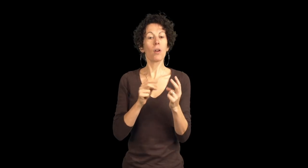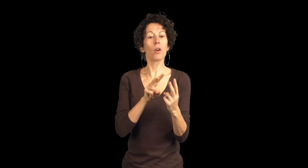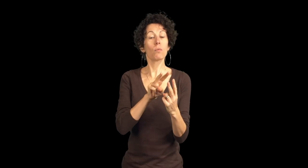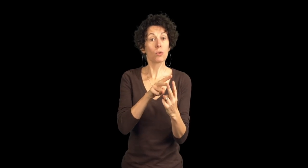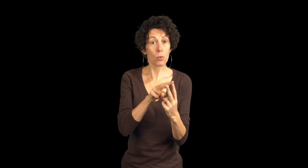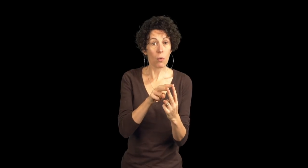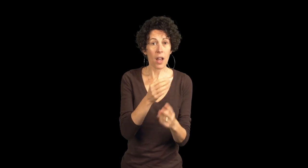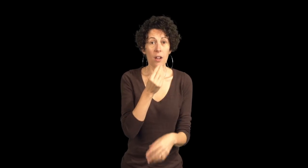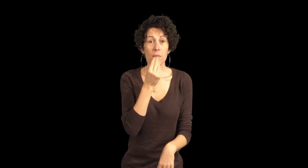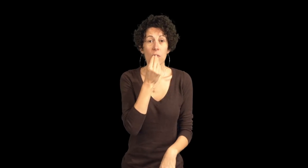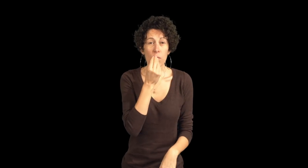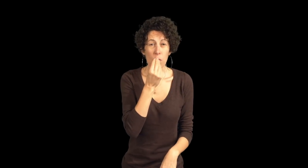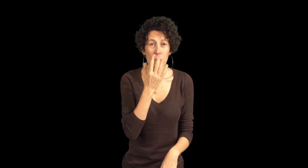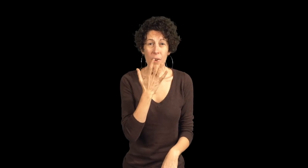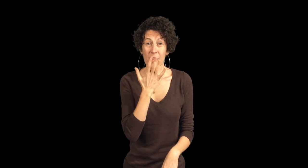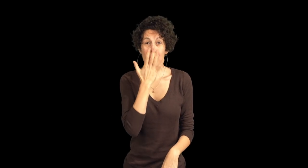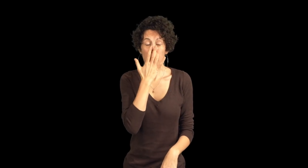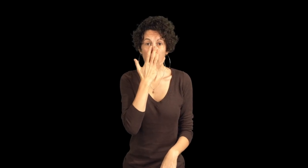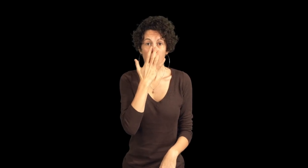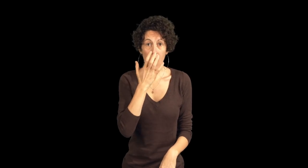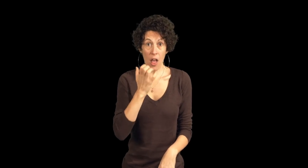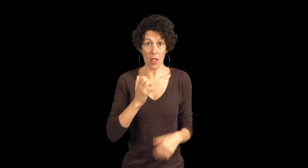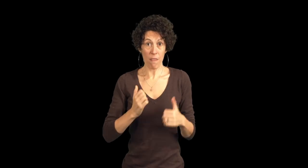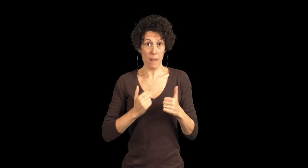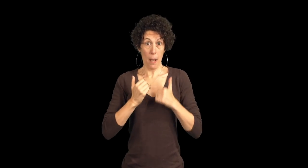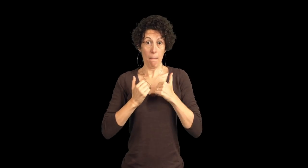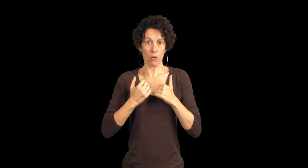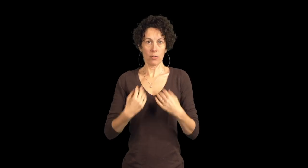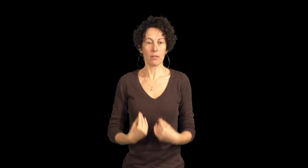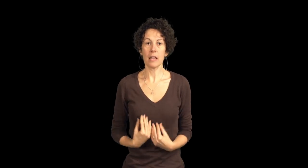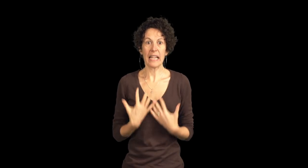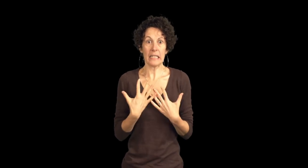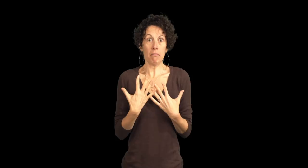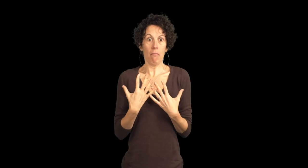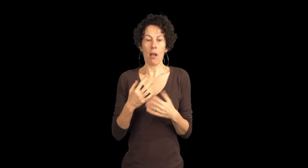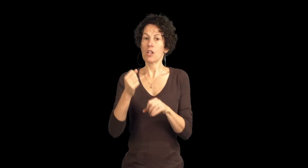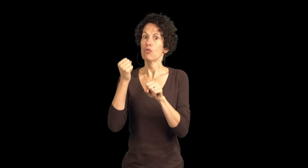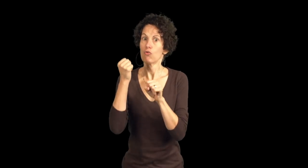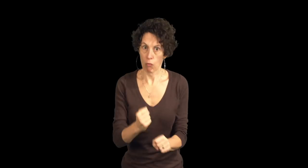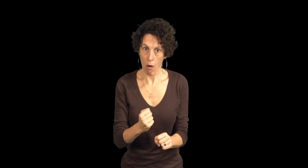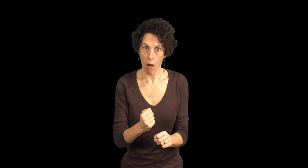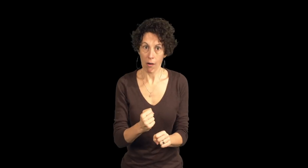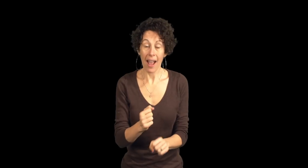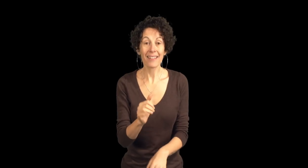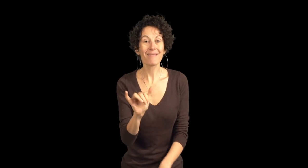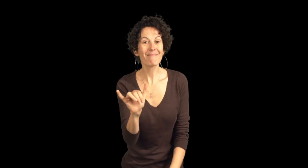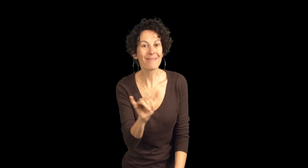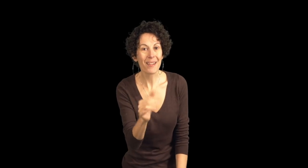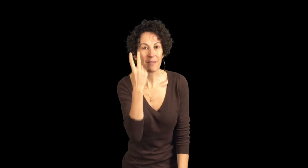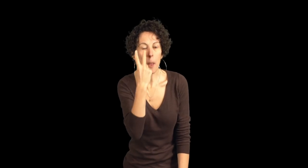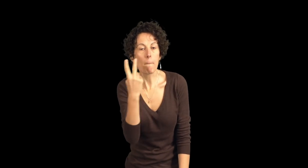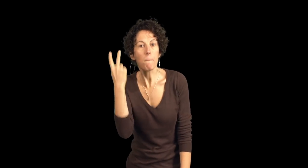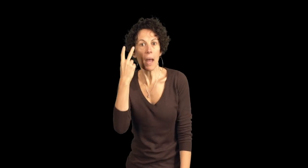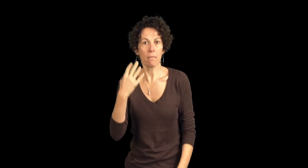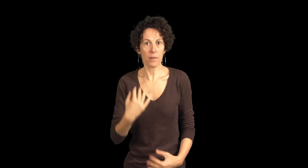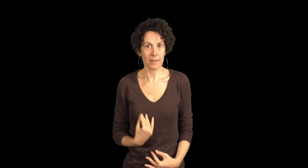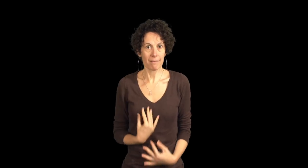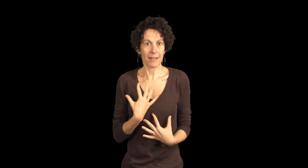them? The emotions provoked by food and smell can be very strong. Food and smell also